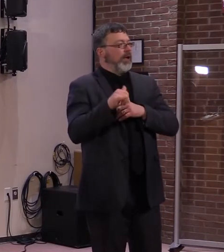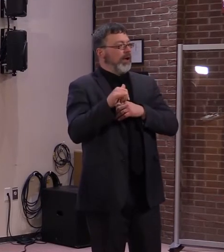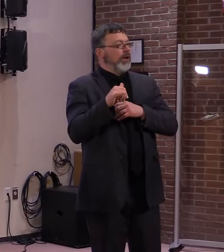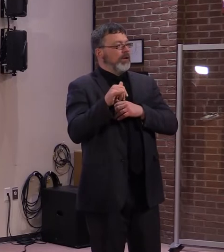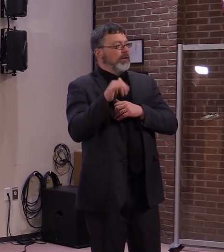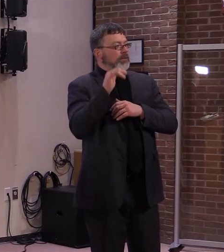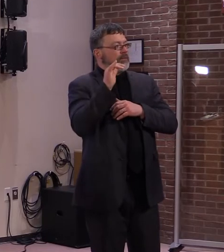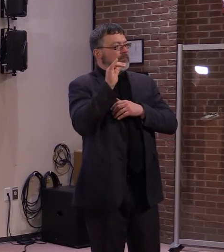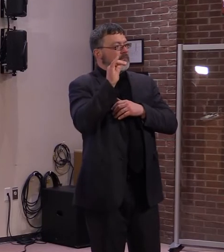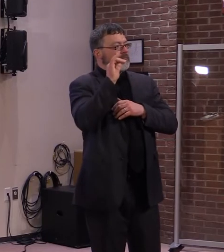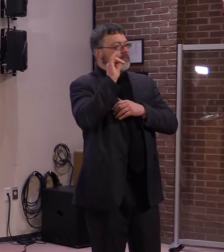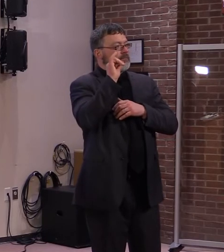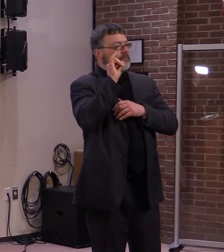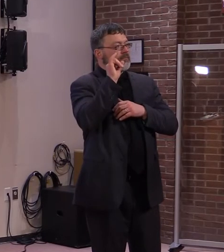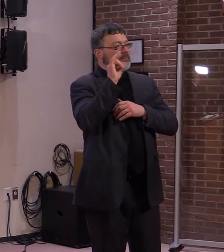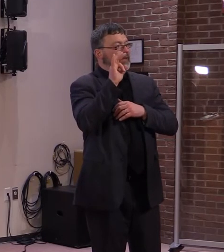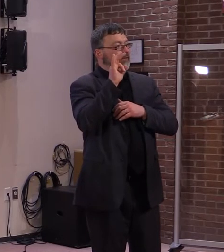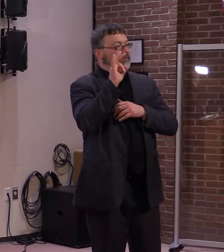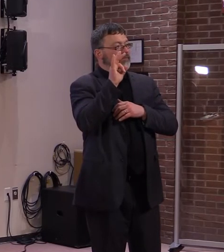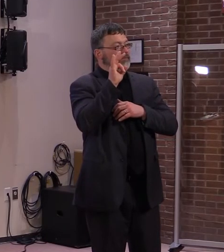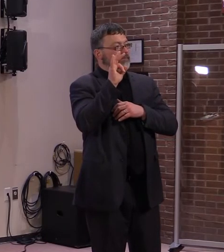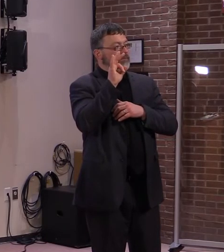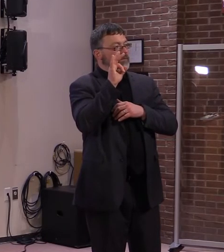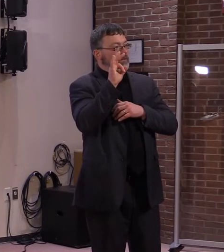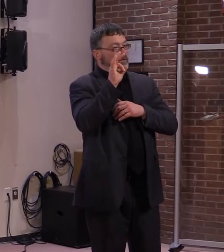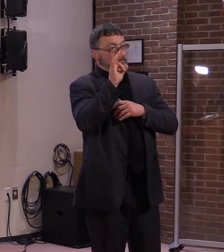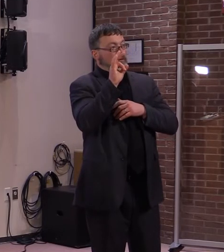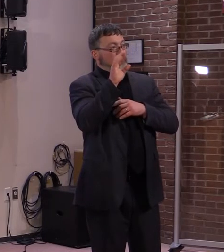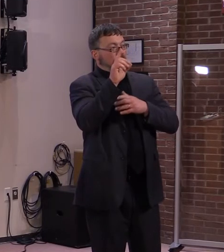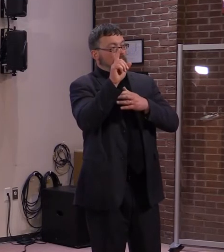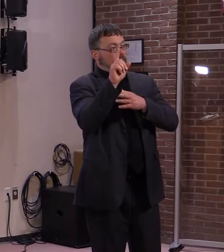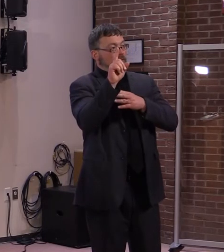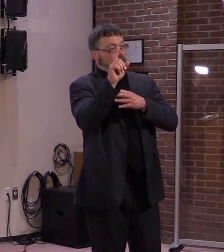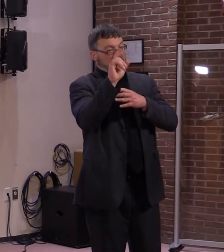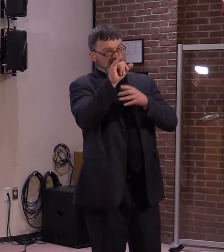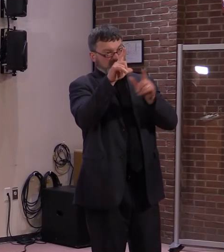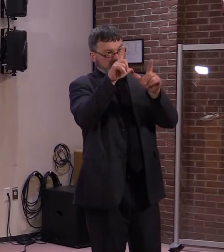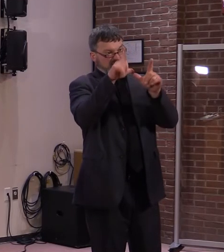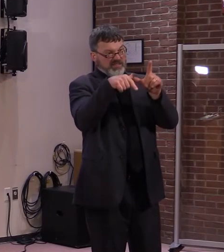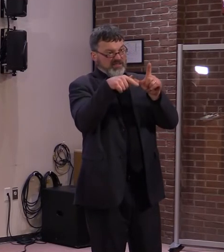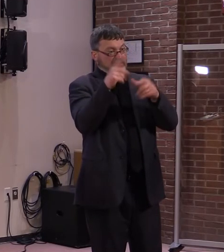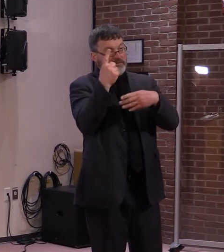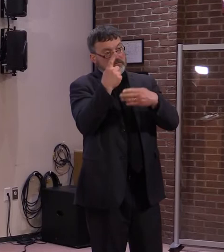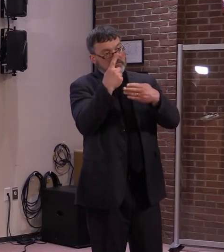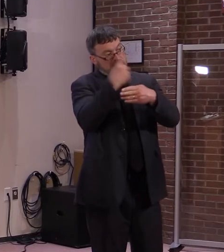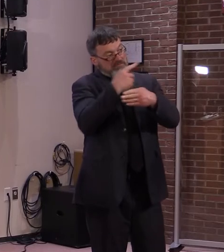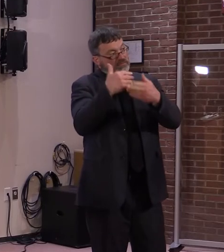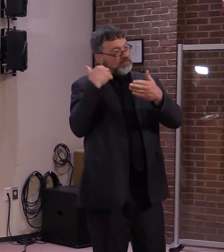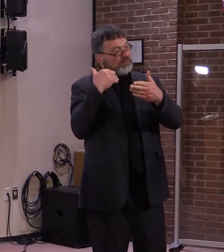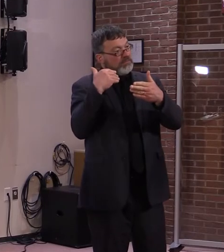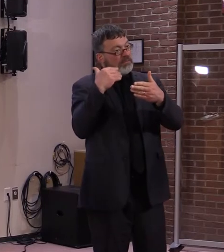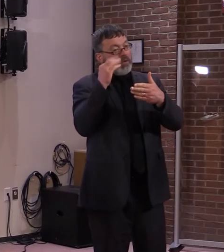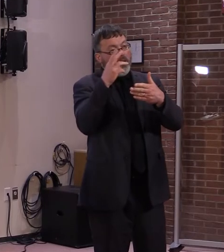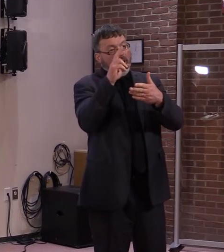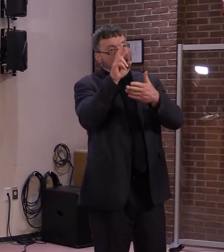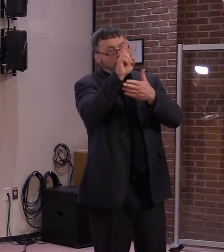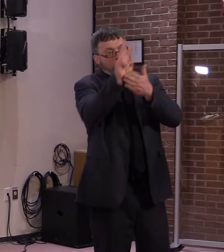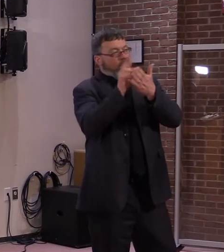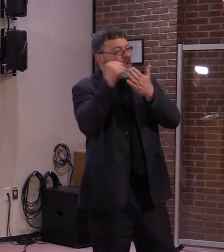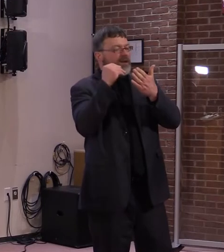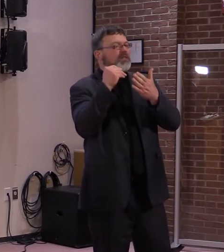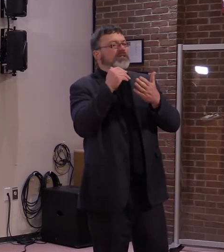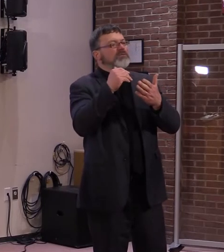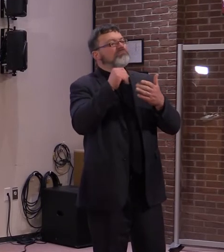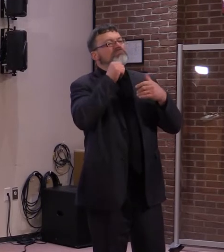before the benefit year has expired, it won't let them file a new benefit year. There are also other provisions in place too. So